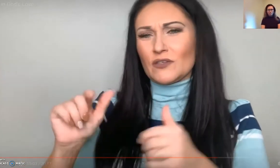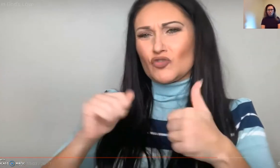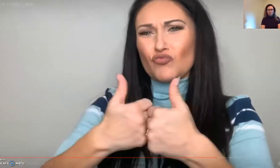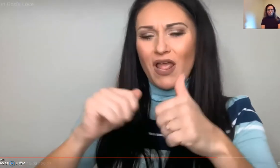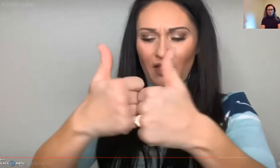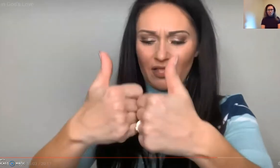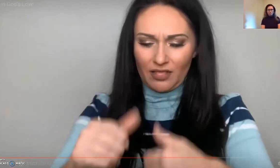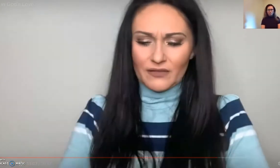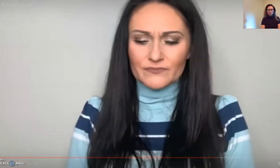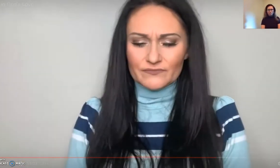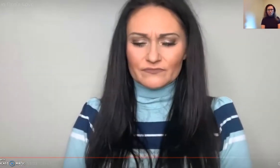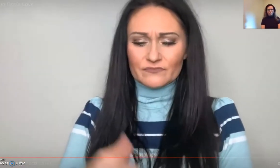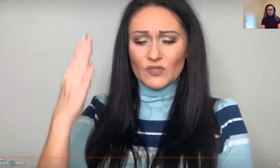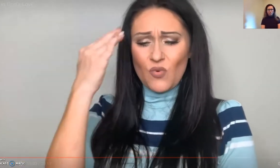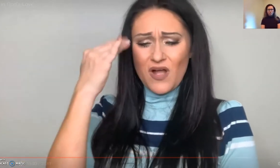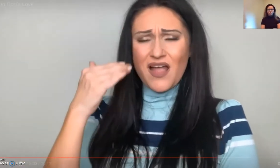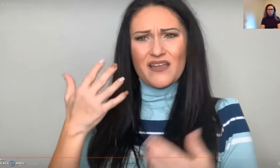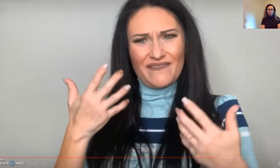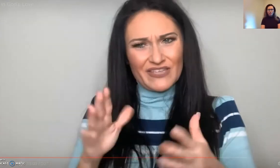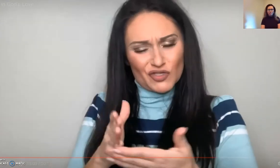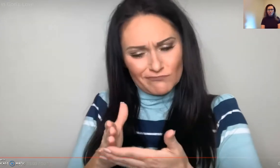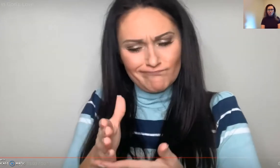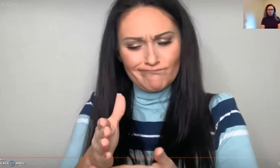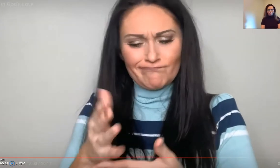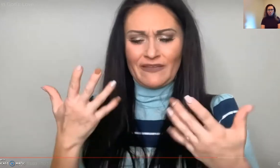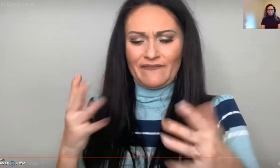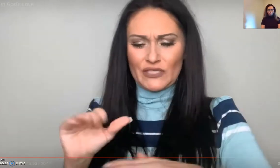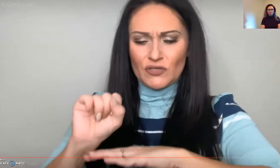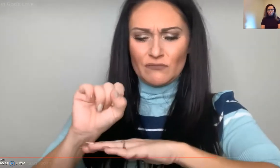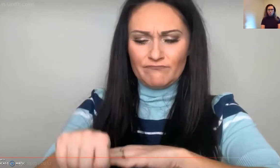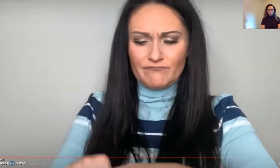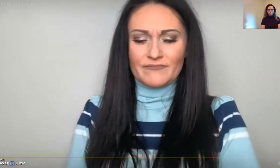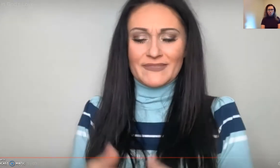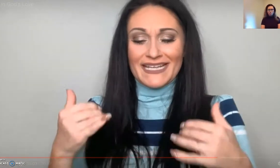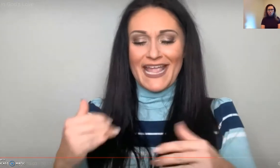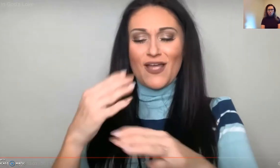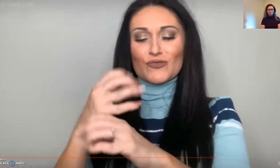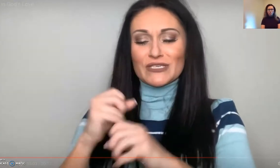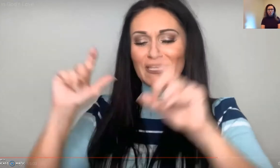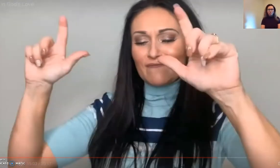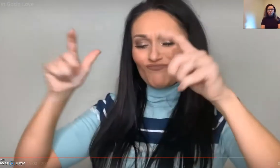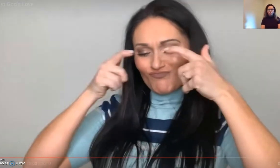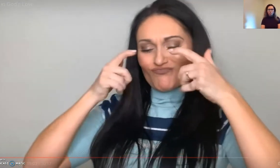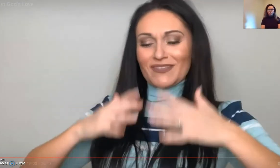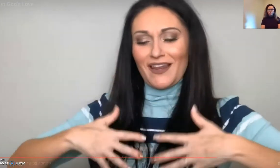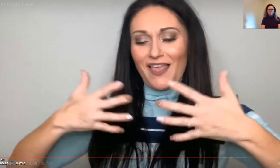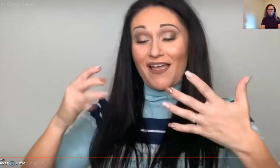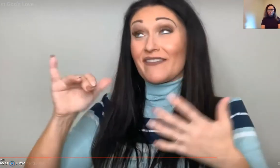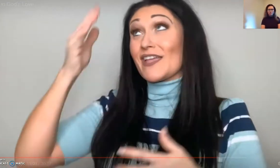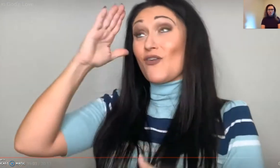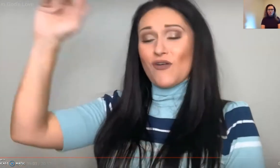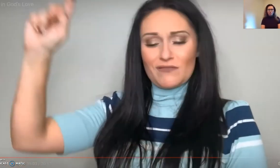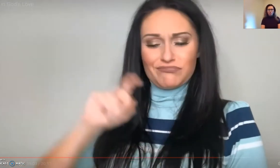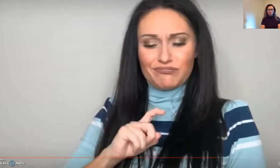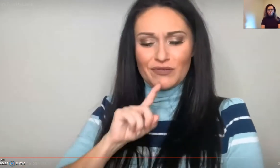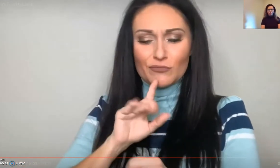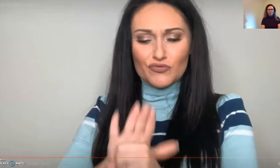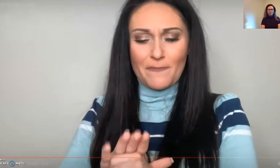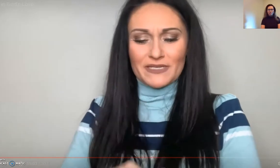those who have struggles will defeat them when God looks